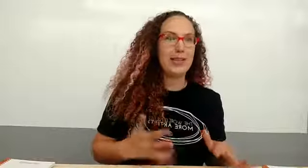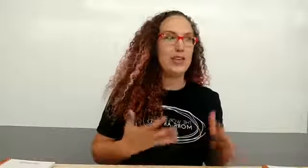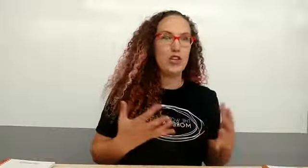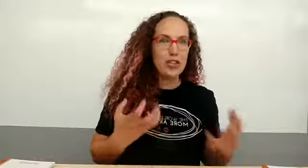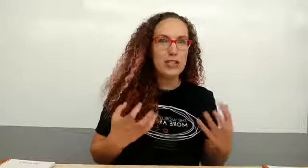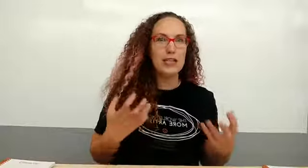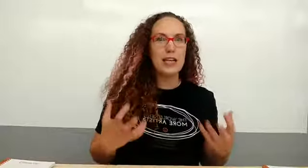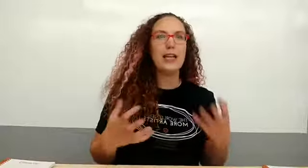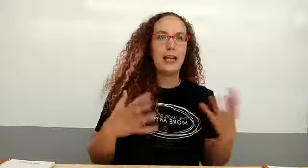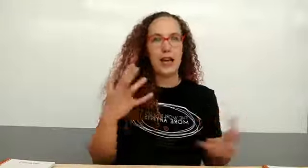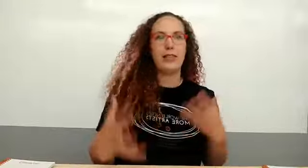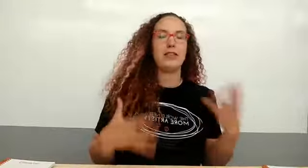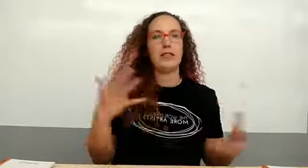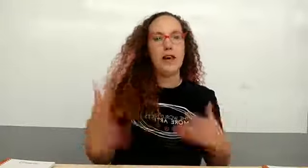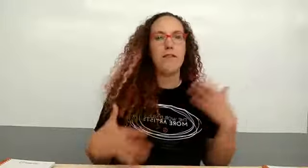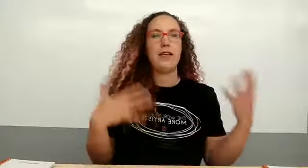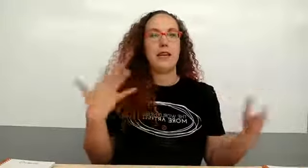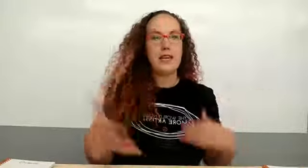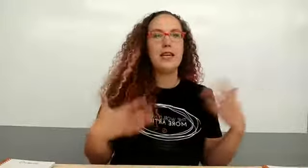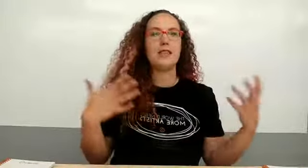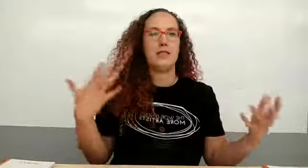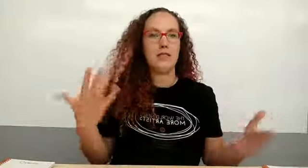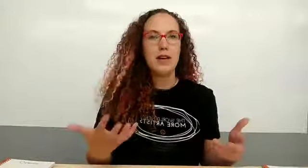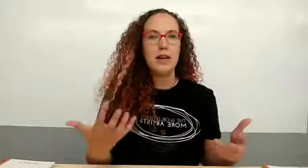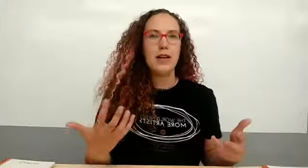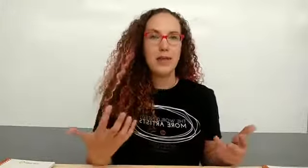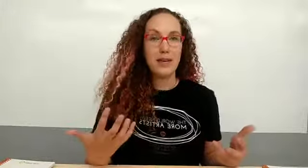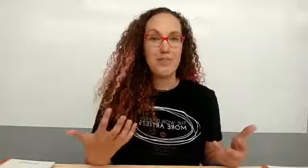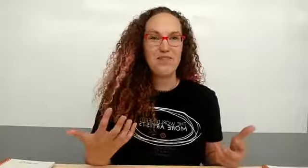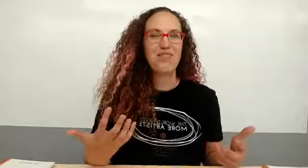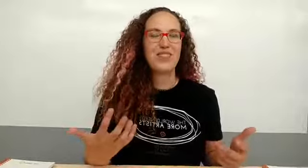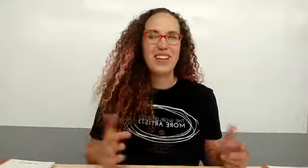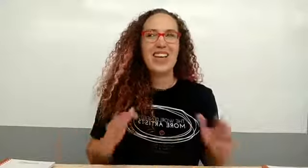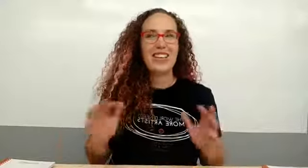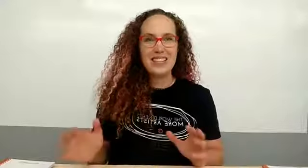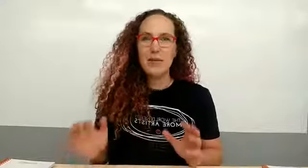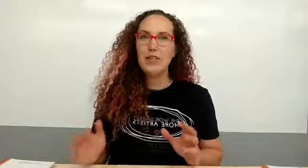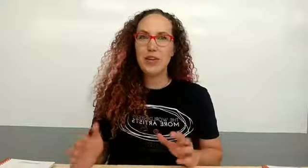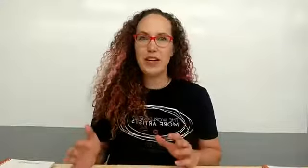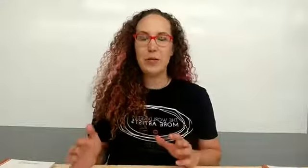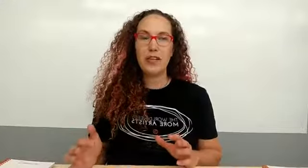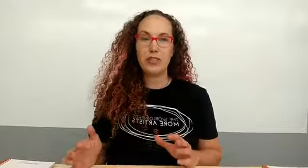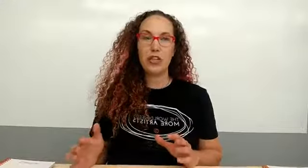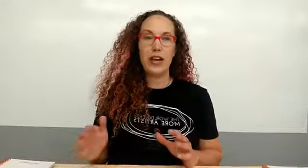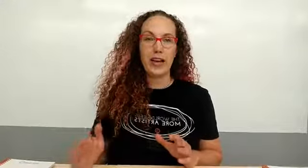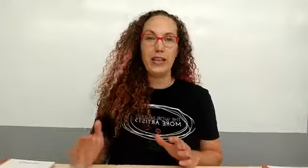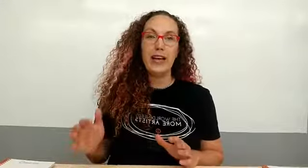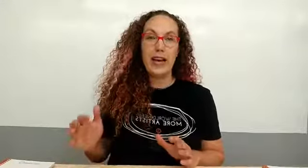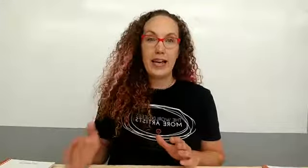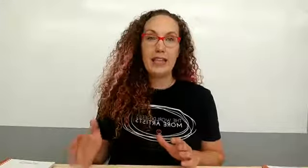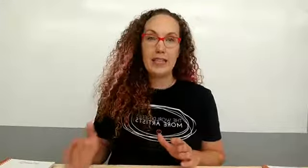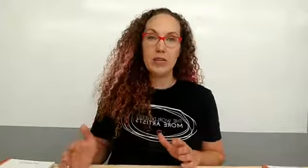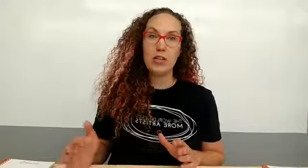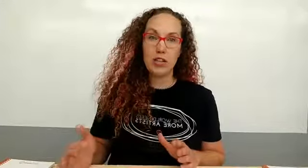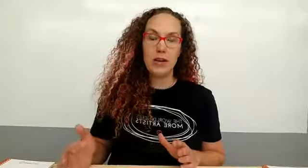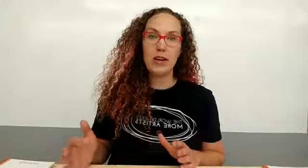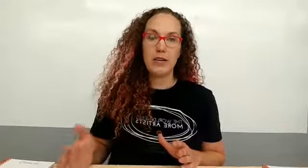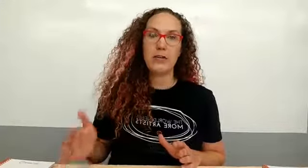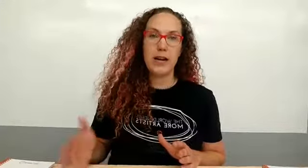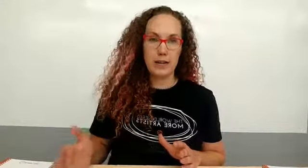and you just need like the stuff and the ideas and right and then some of you are here because you're like i need someone to show me how to do this without